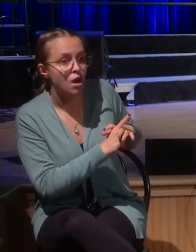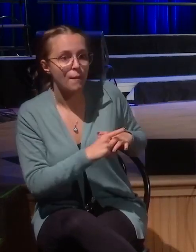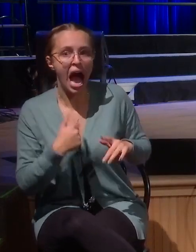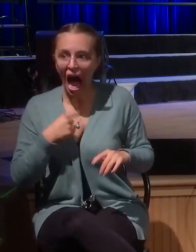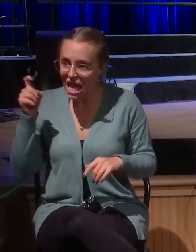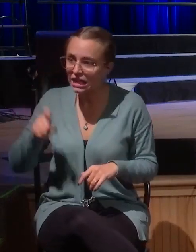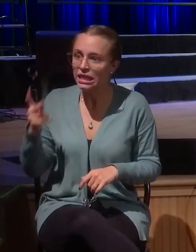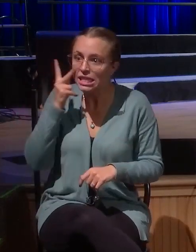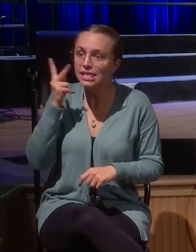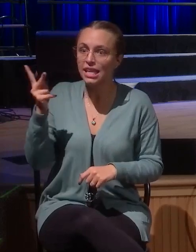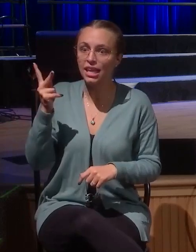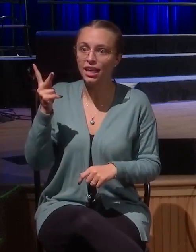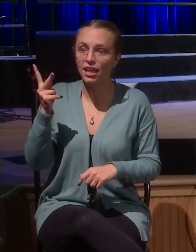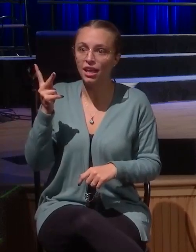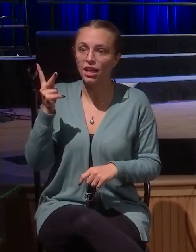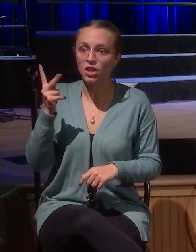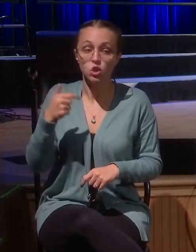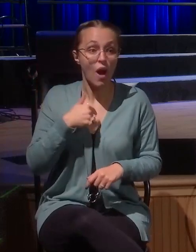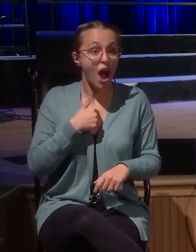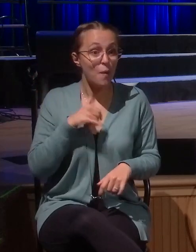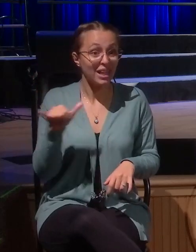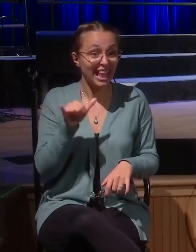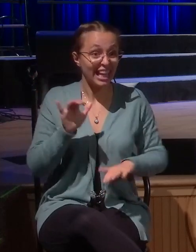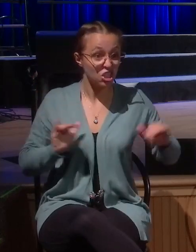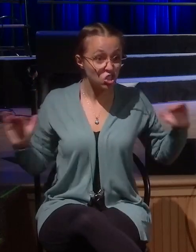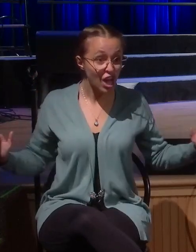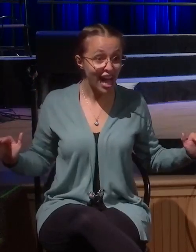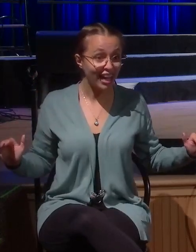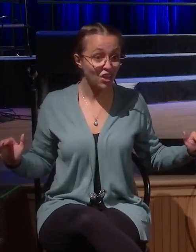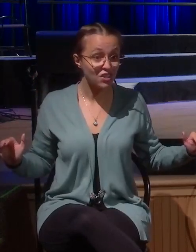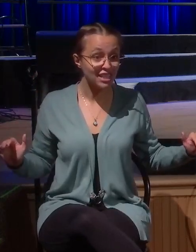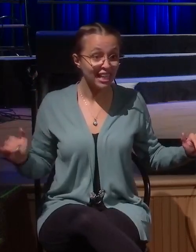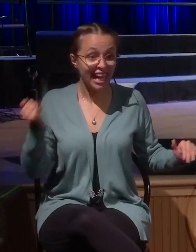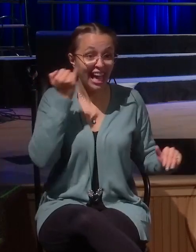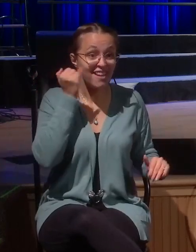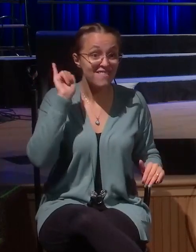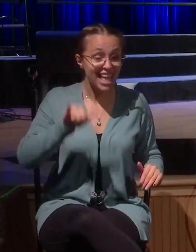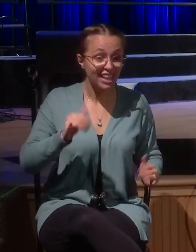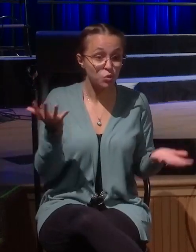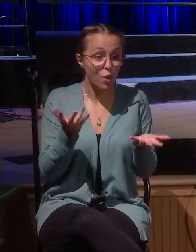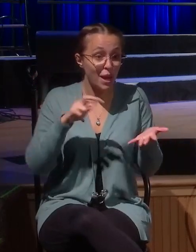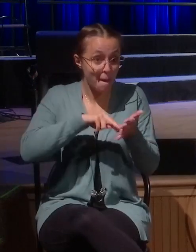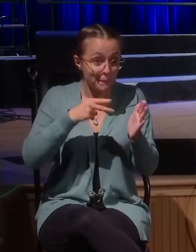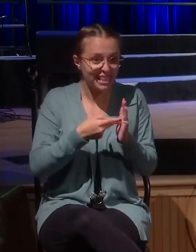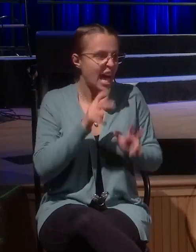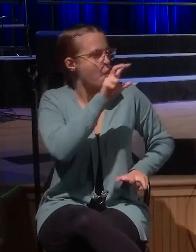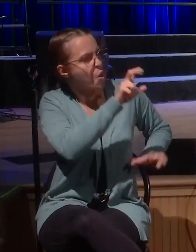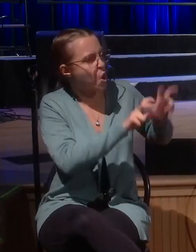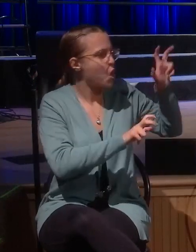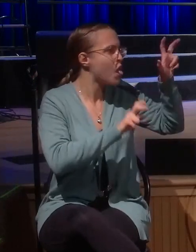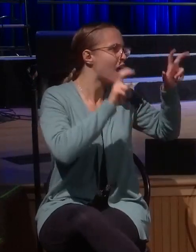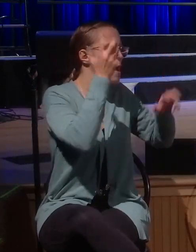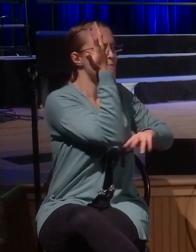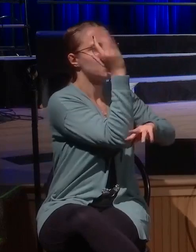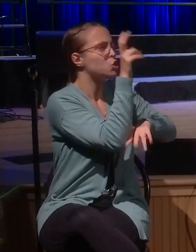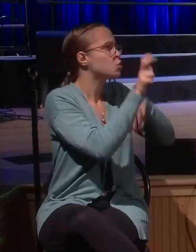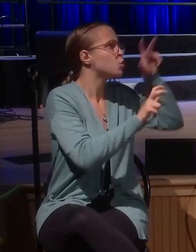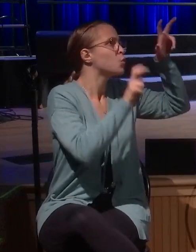need to go, I will become like a little child in fact, if that's what it means to go see him, I will climb this tree and look over and when he gives that invitation